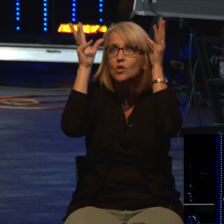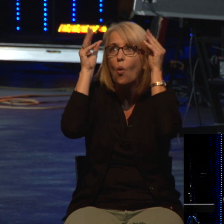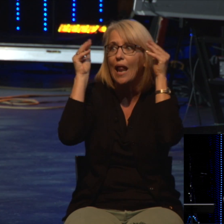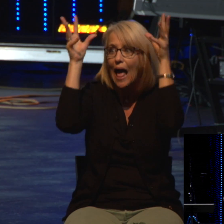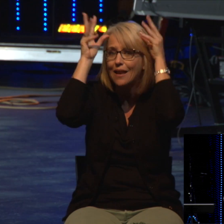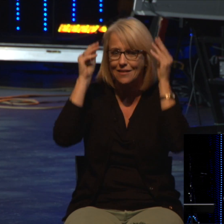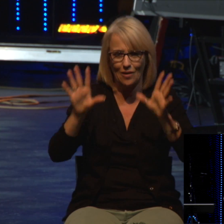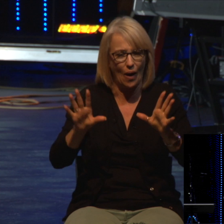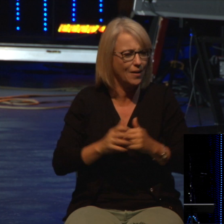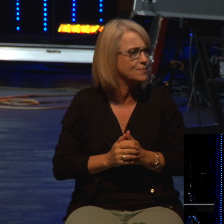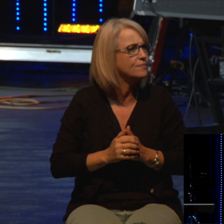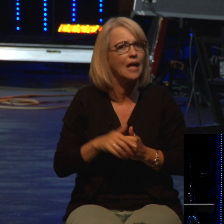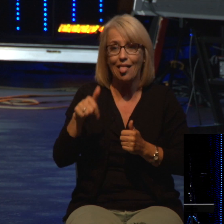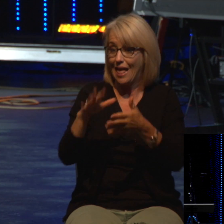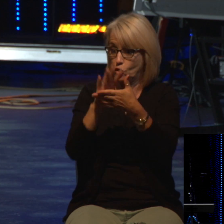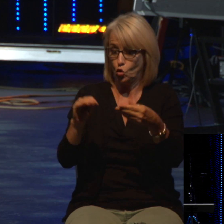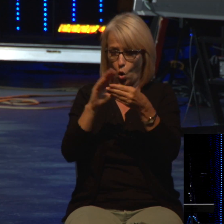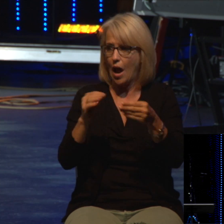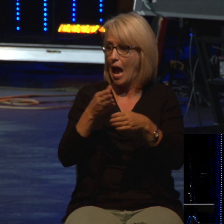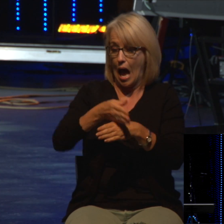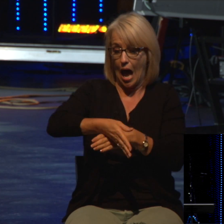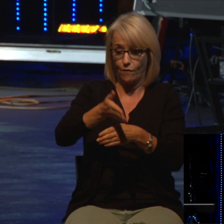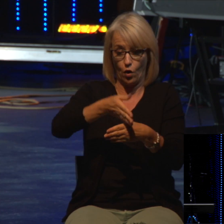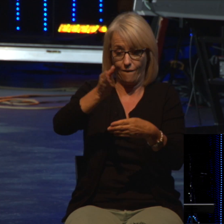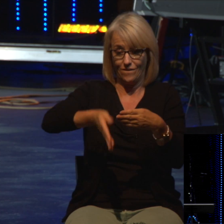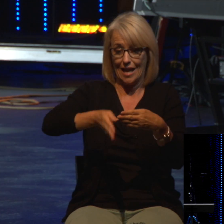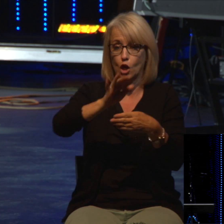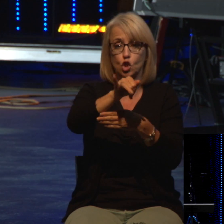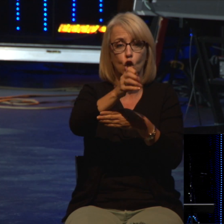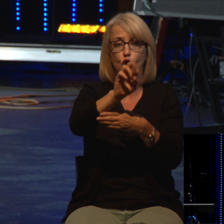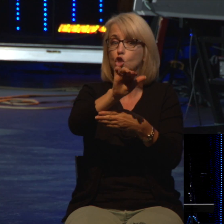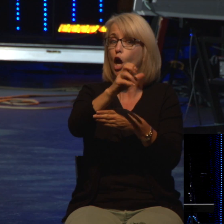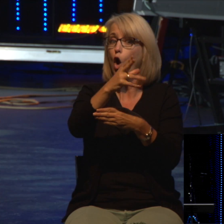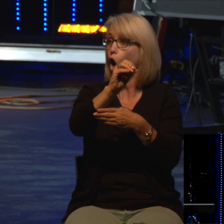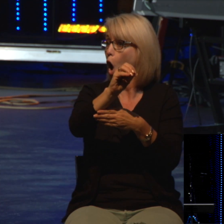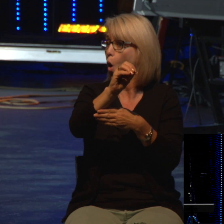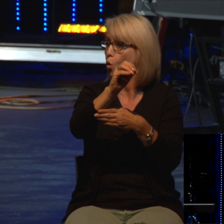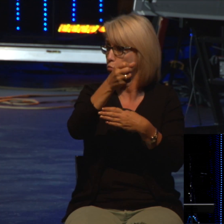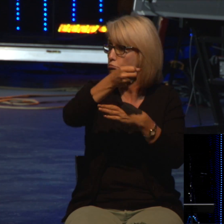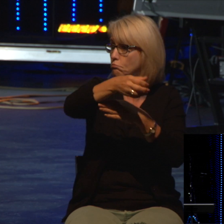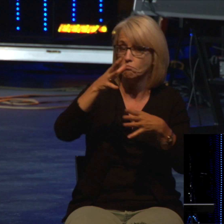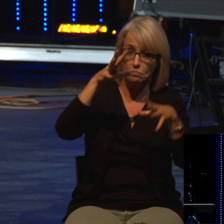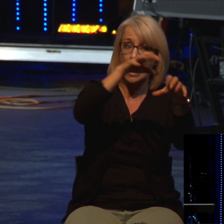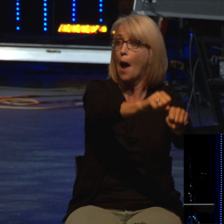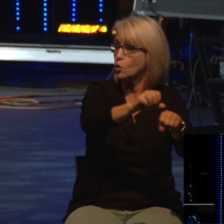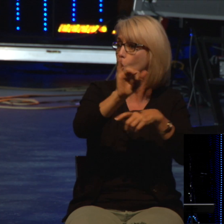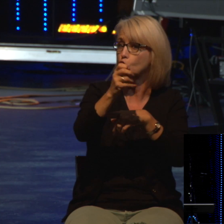right after they conquered the city of Jericho. This is from Joshua chapter